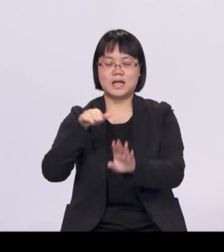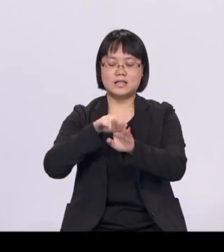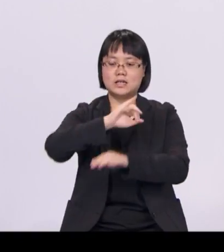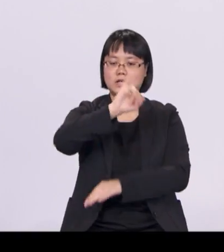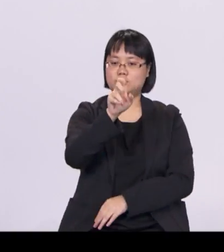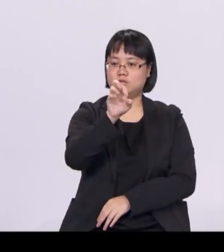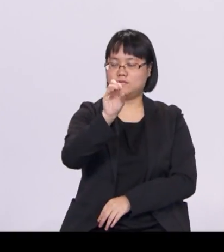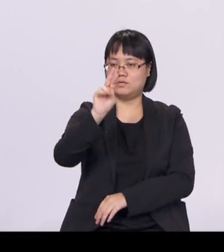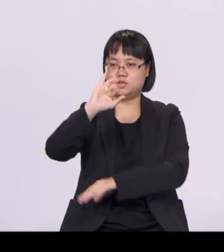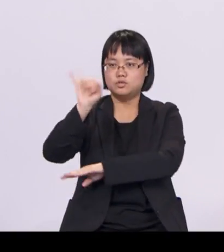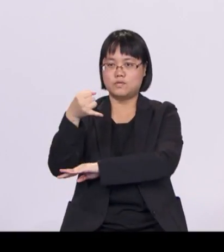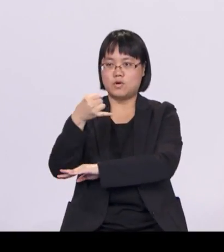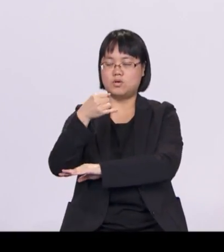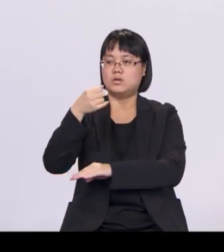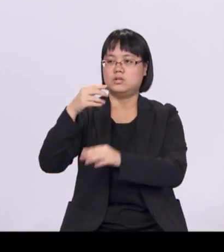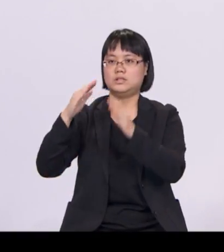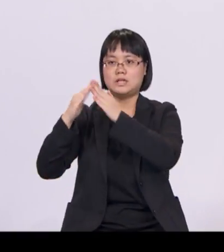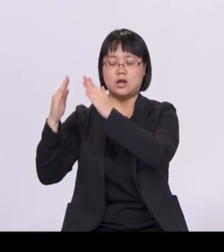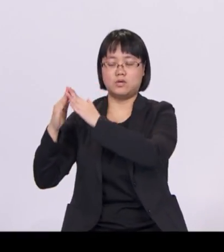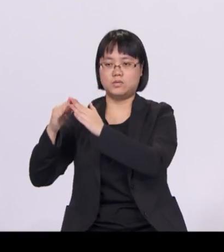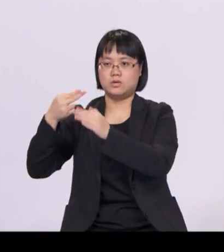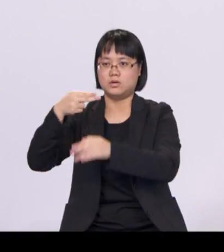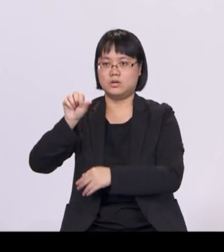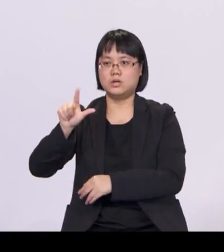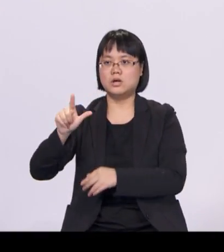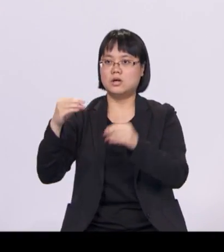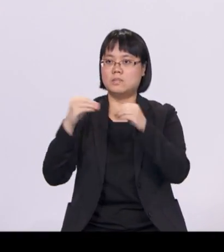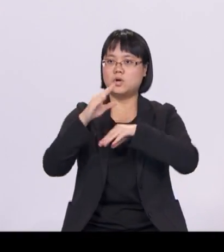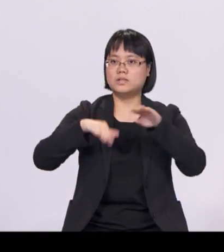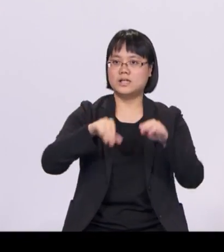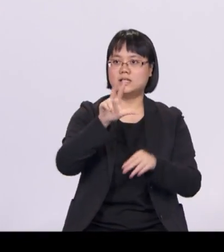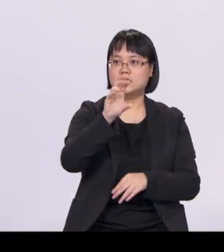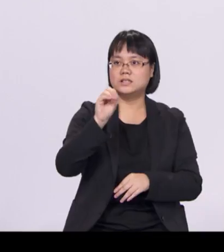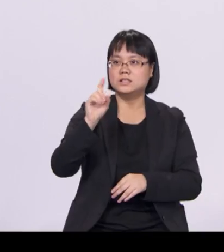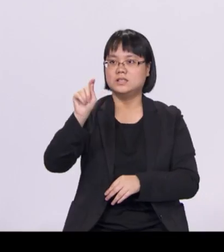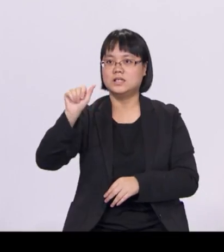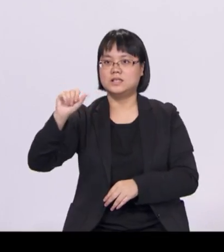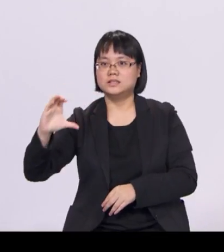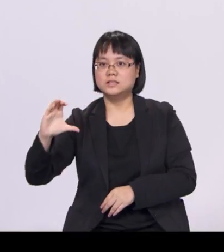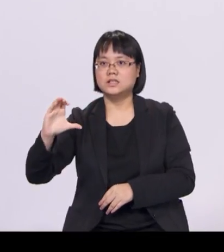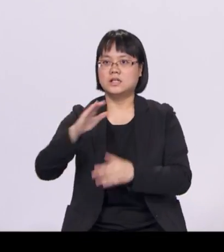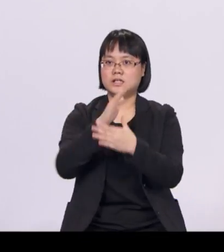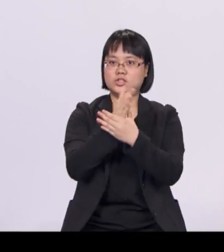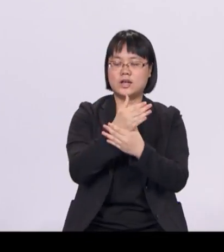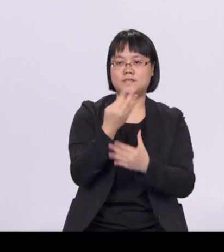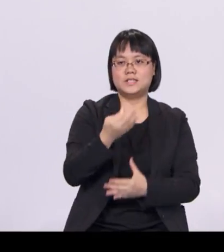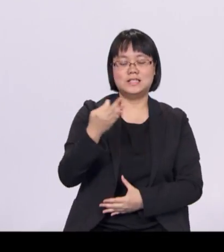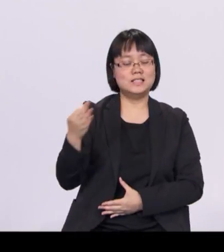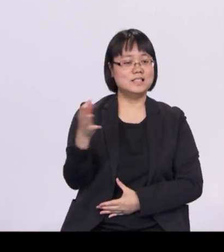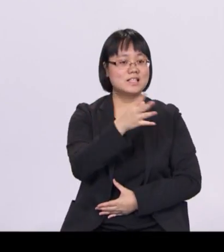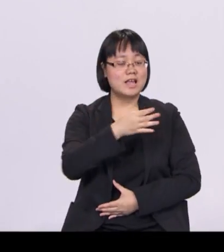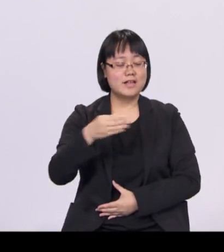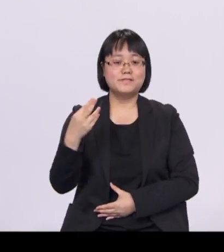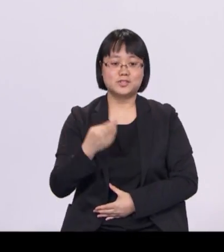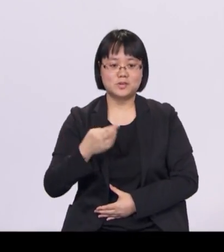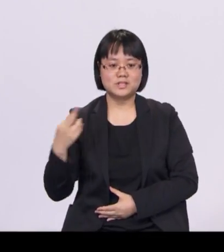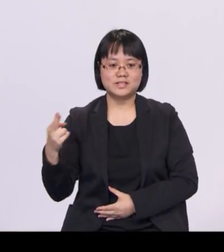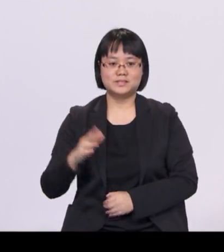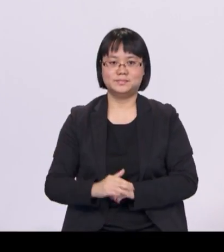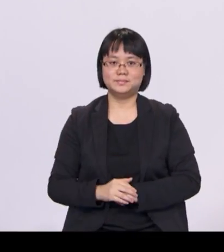with more than 30 TACs shared facilities and resources. The TA Hub, along with